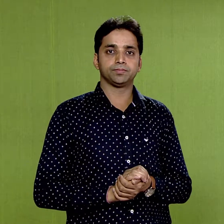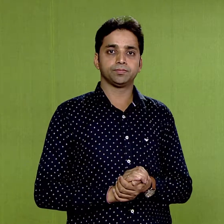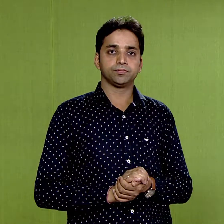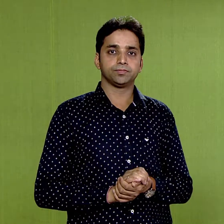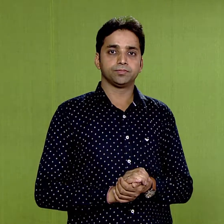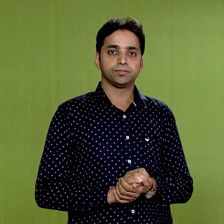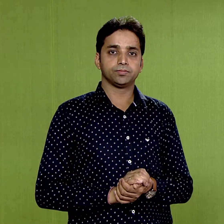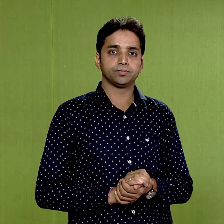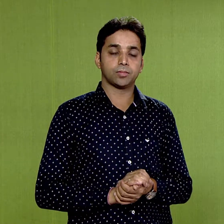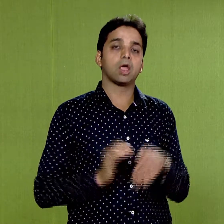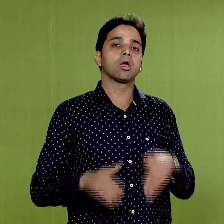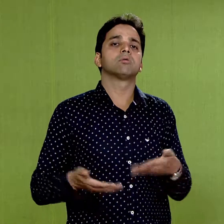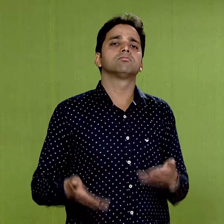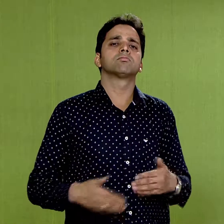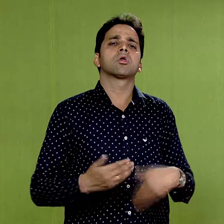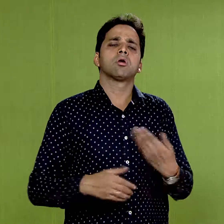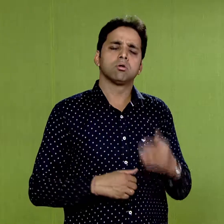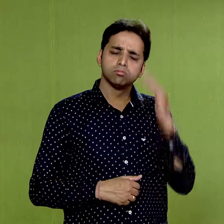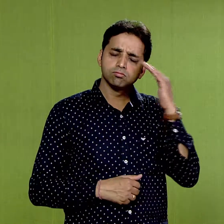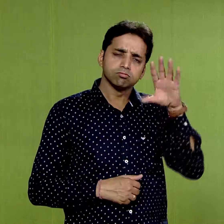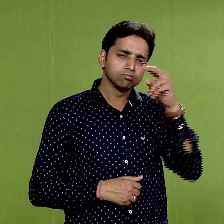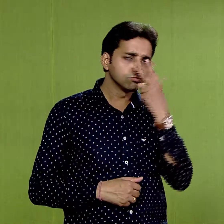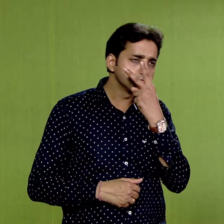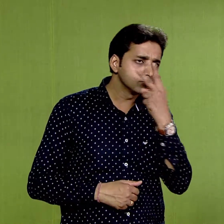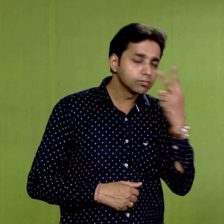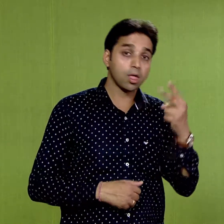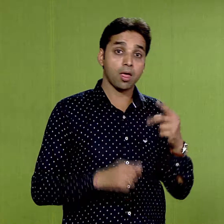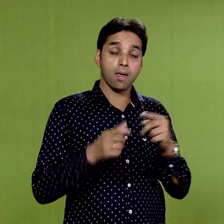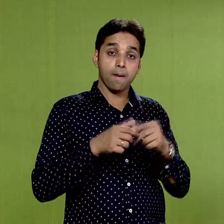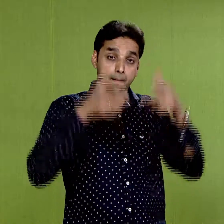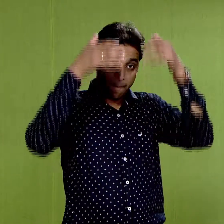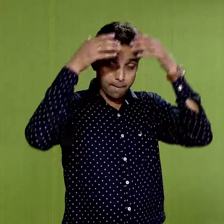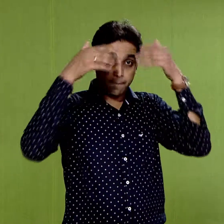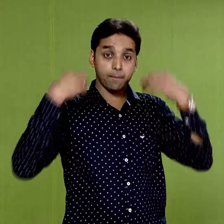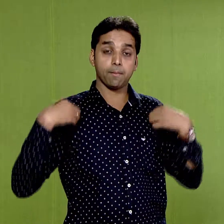Here we can also see princess in their palaces.